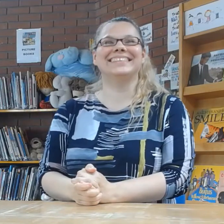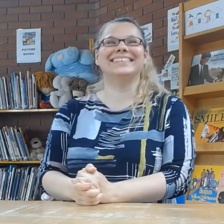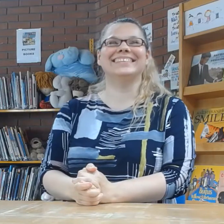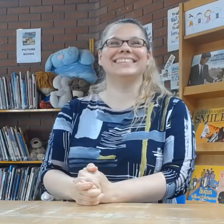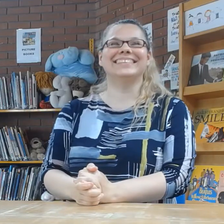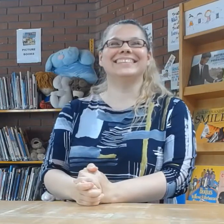hi,